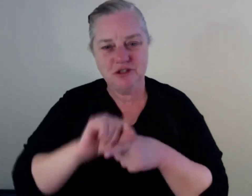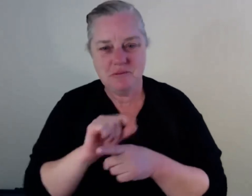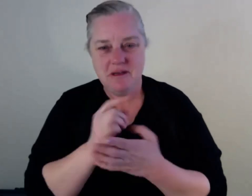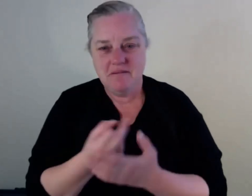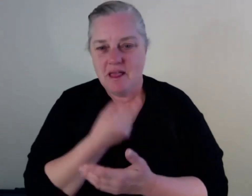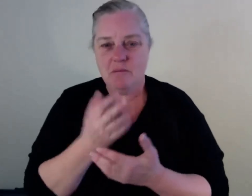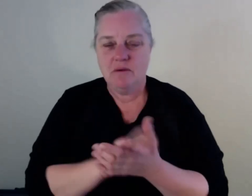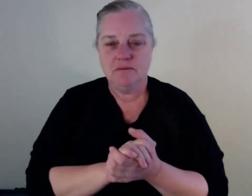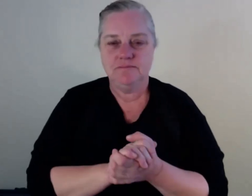connection with.